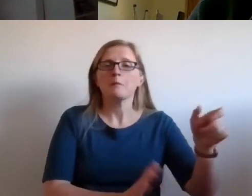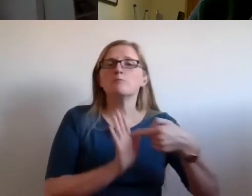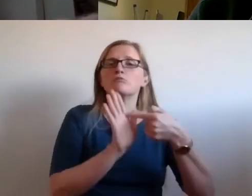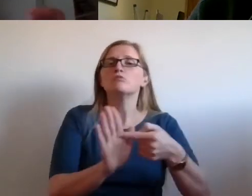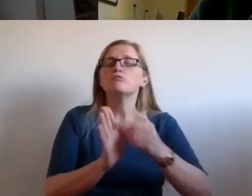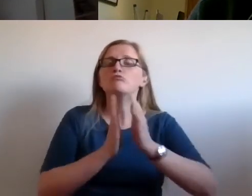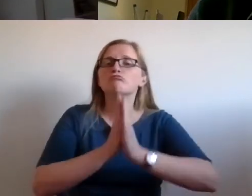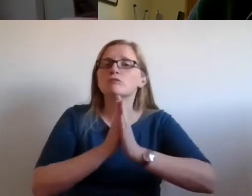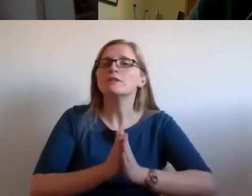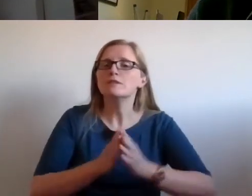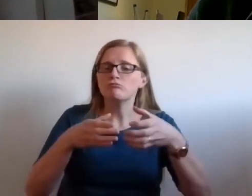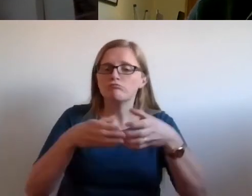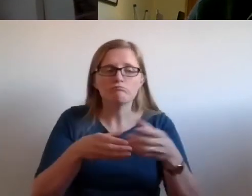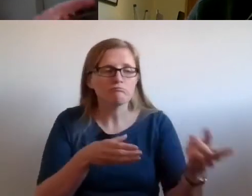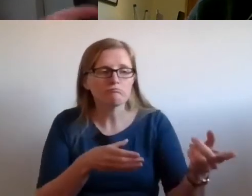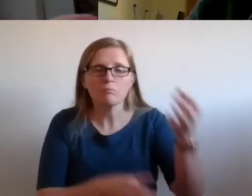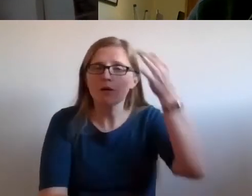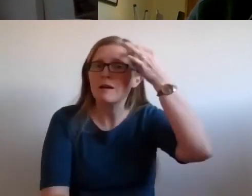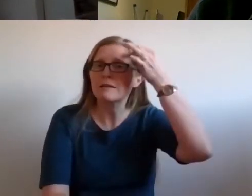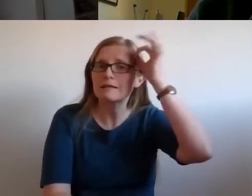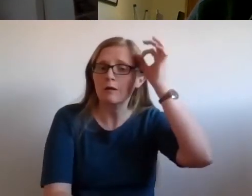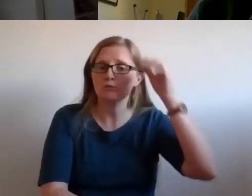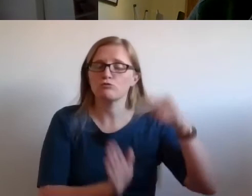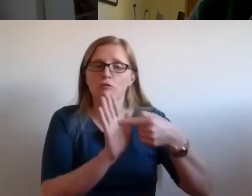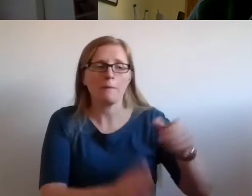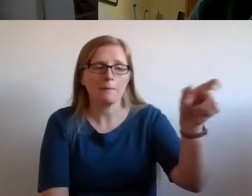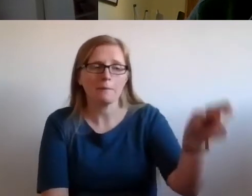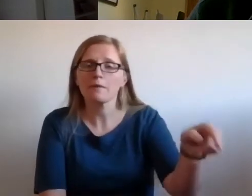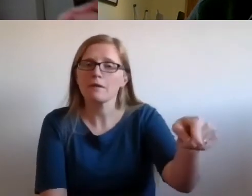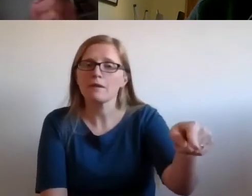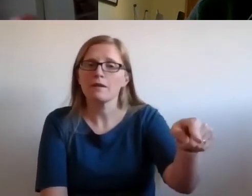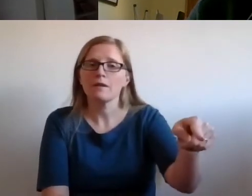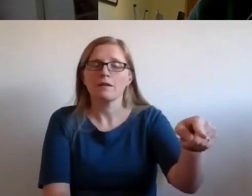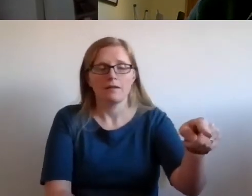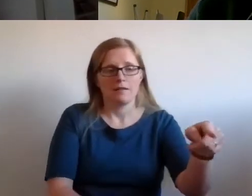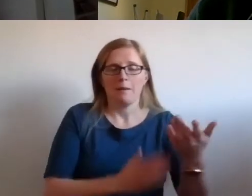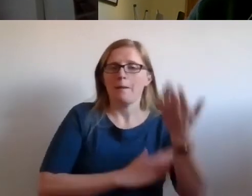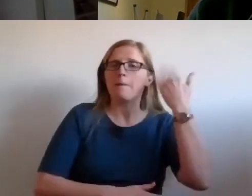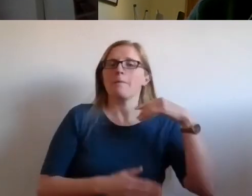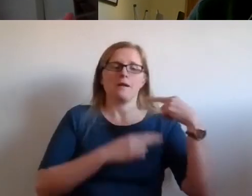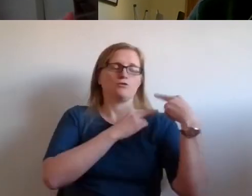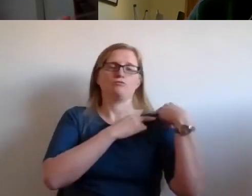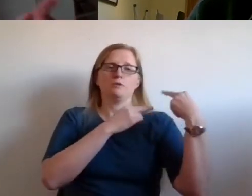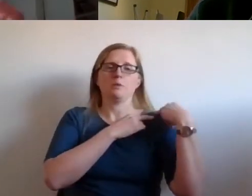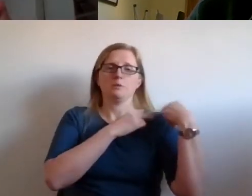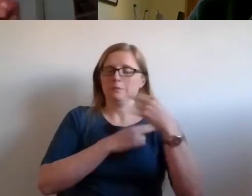that had been responsible for the historic child abuse. And then we had independent experts, we had four